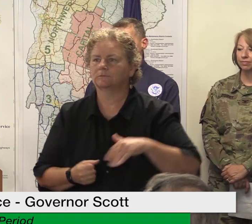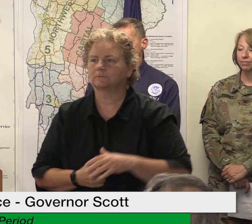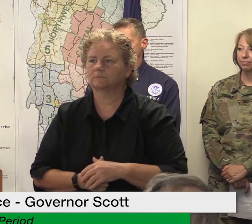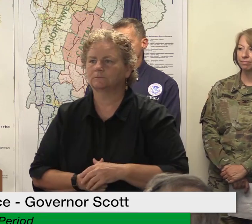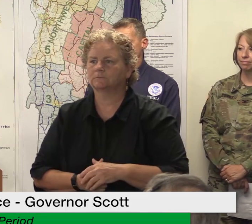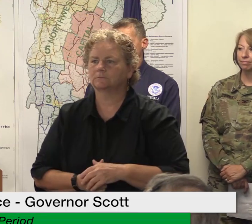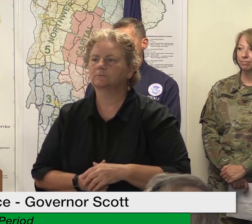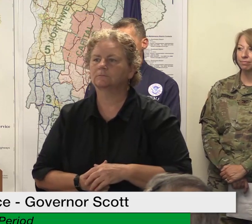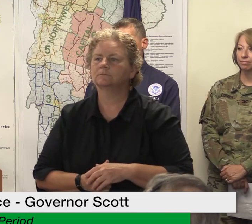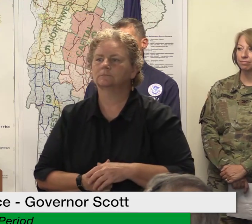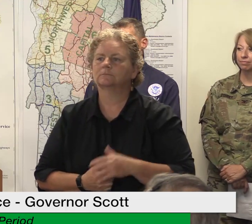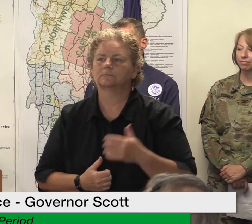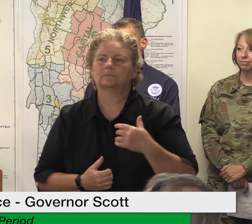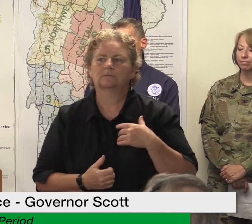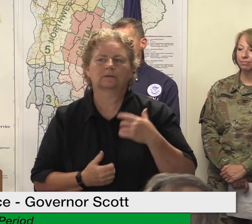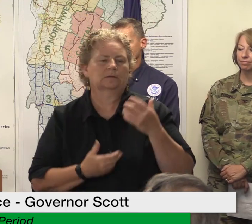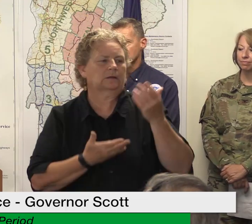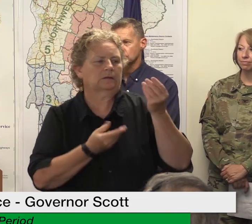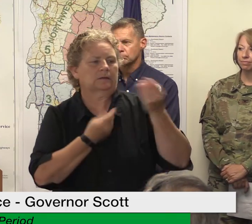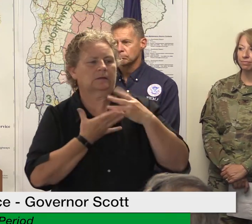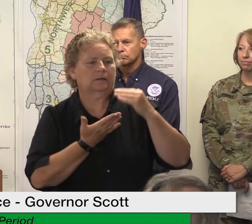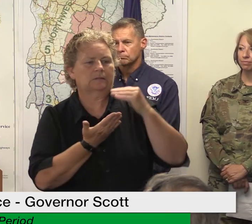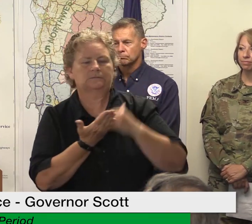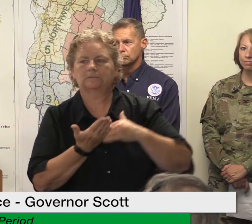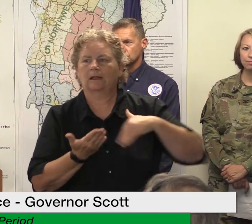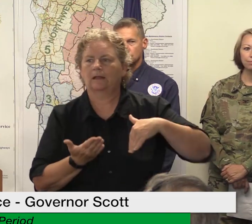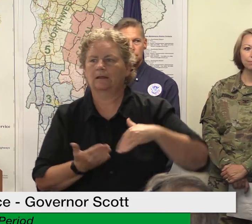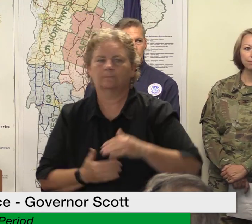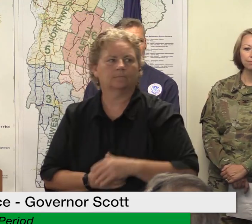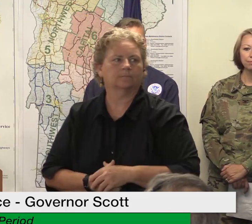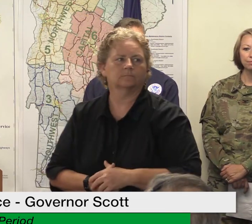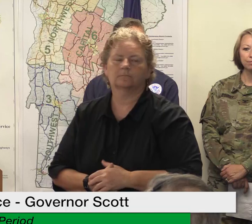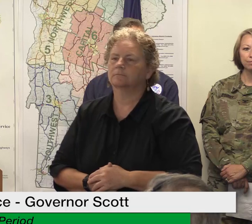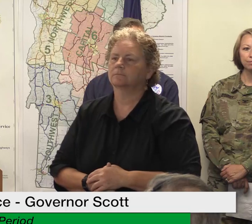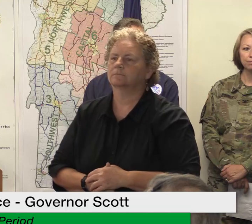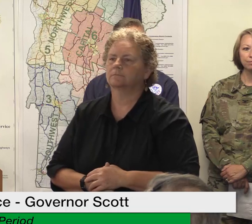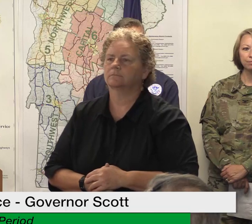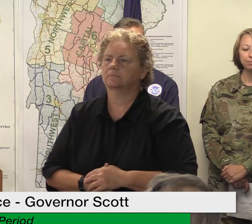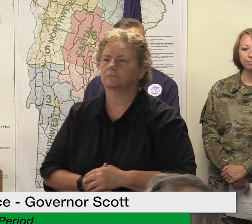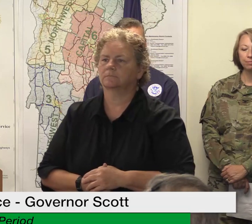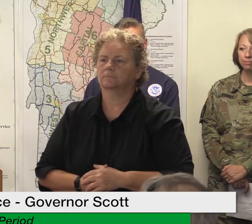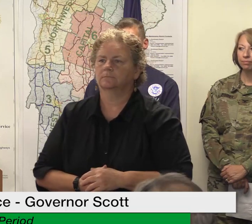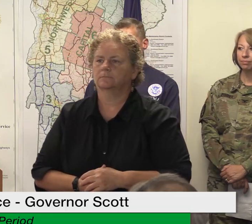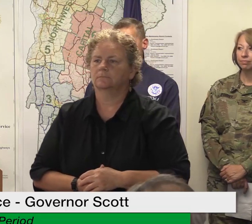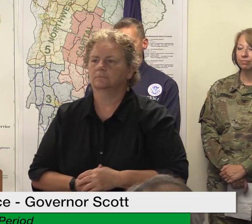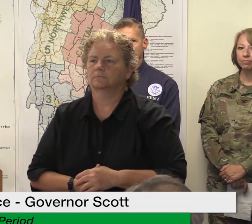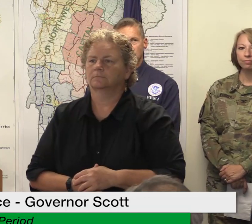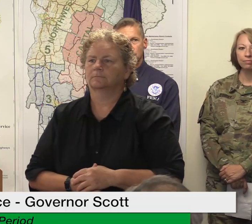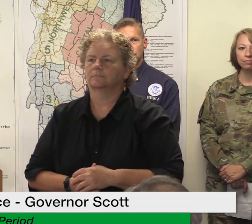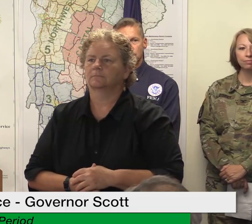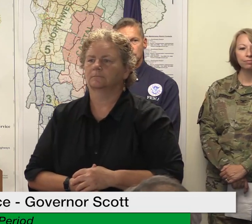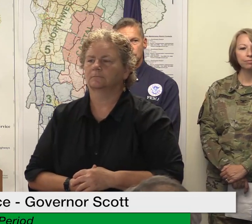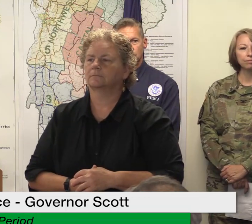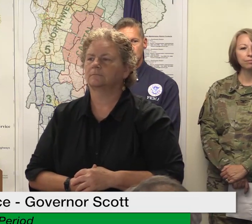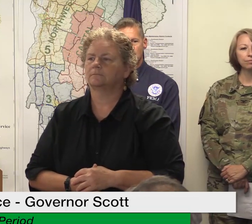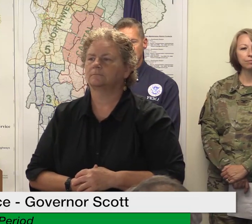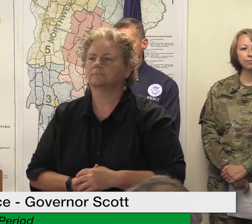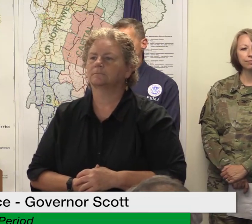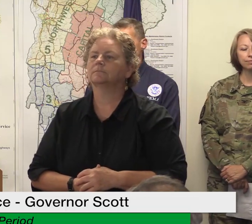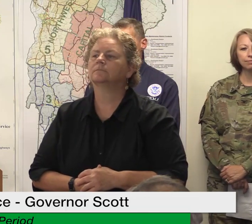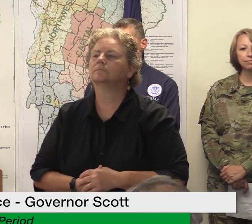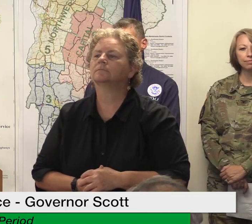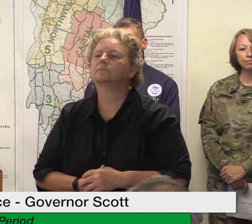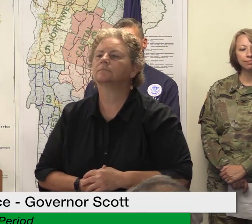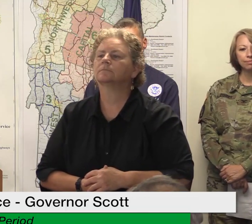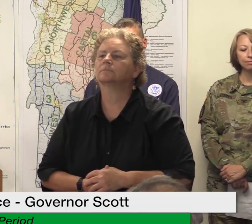state uh but i don't have a listing of that at this point uh is okay um secretary boucher uh